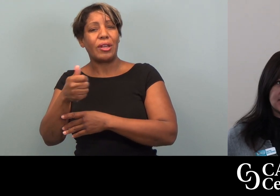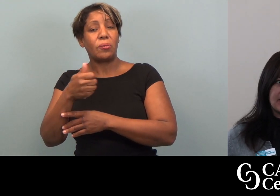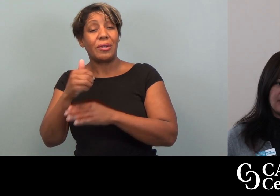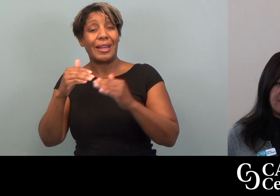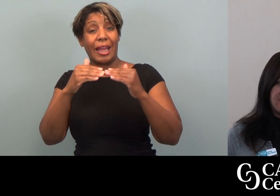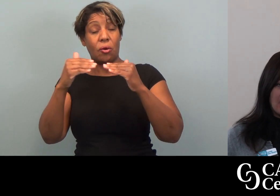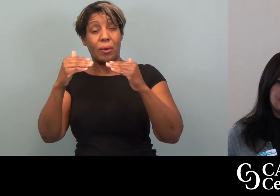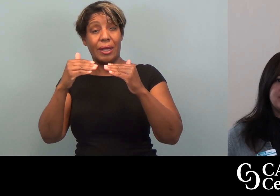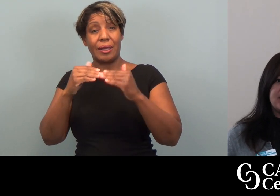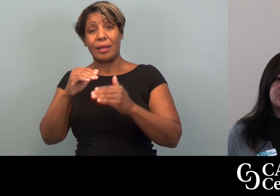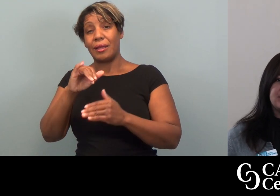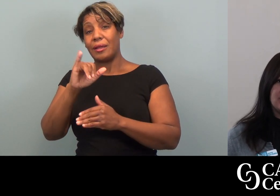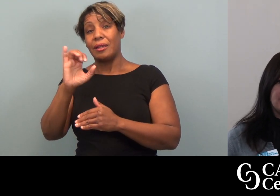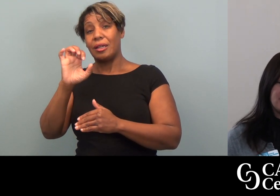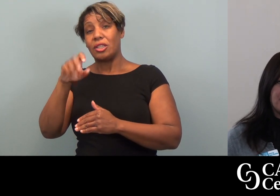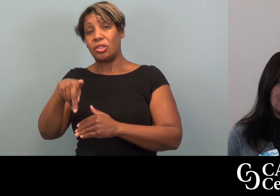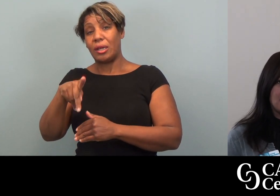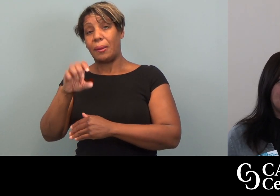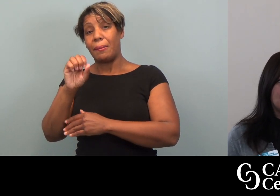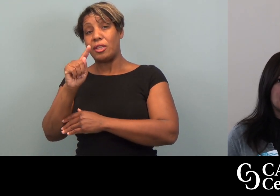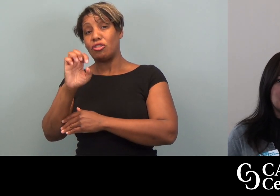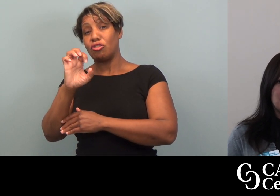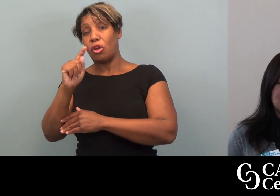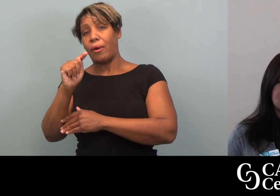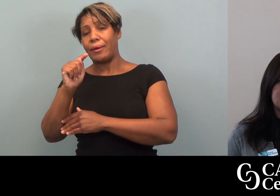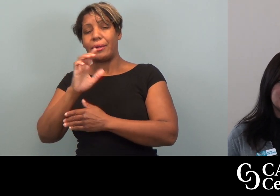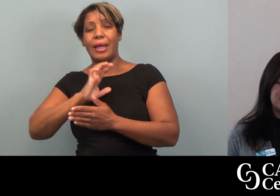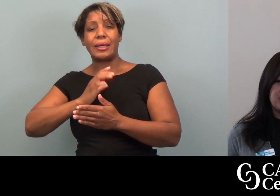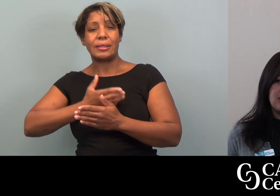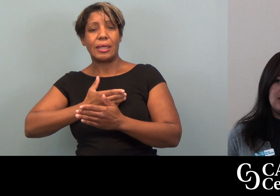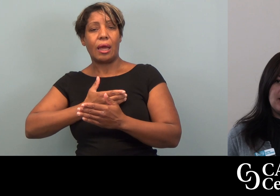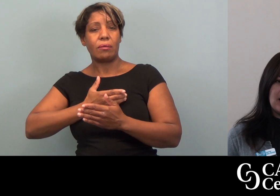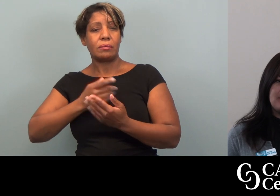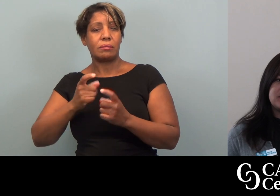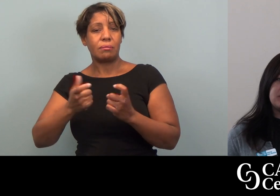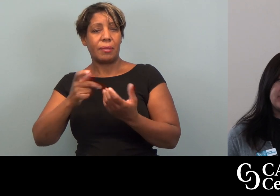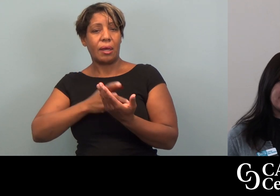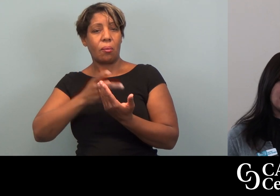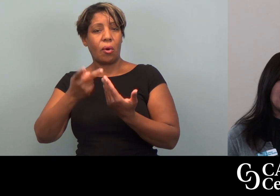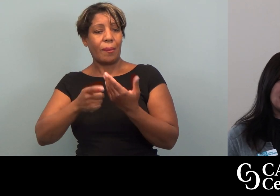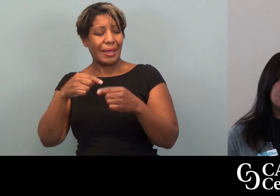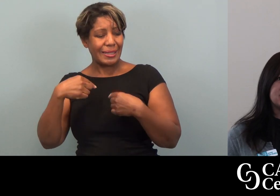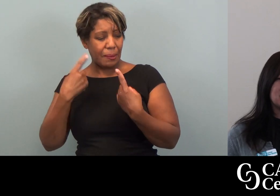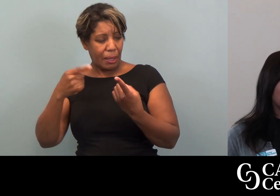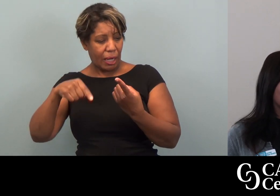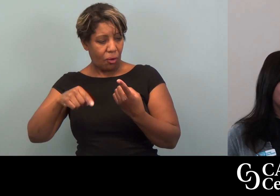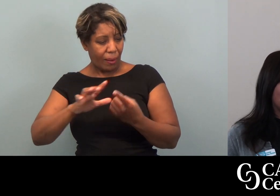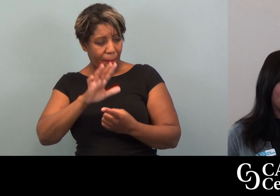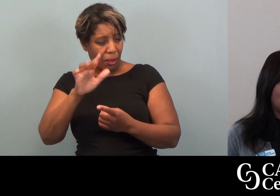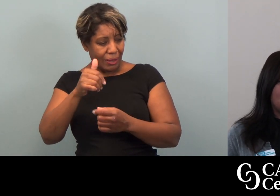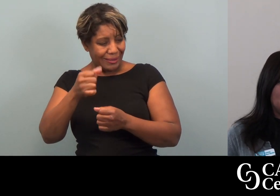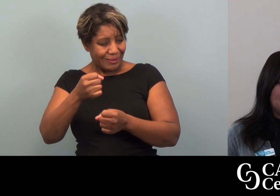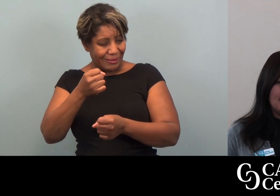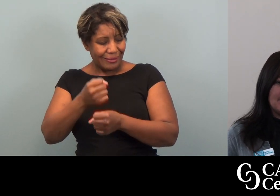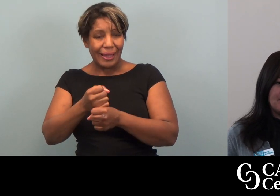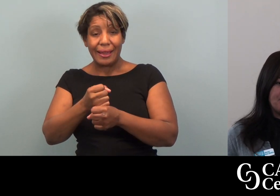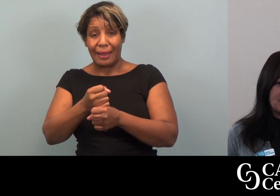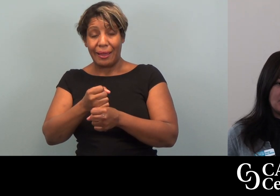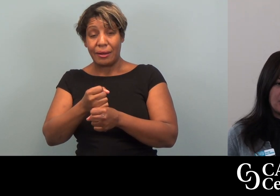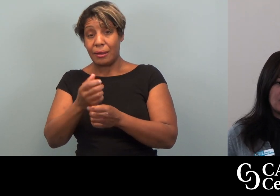Jumpstart is like our foundation of programming here at Community Action Duluth. It's been here for, I think, just about a decade.